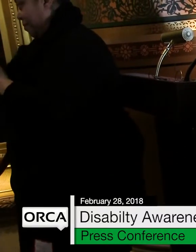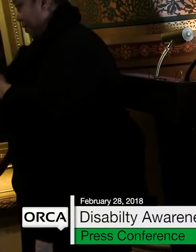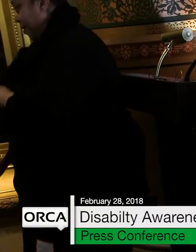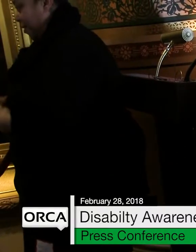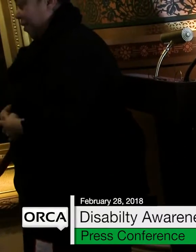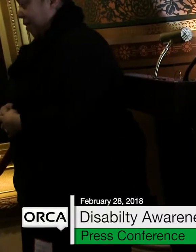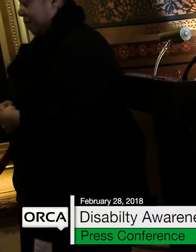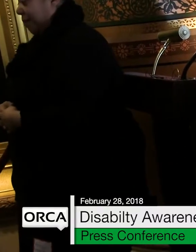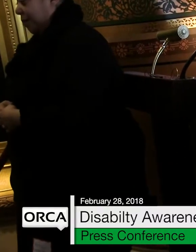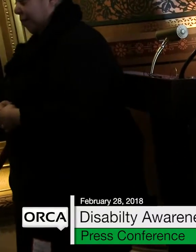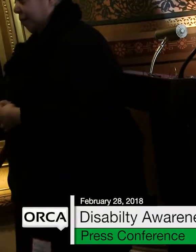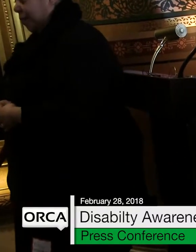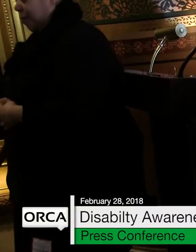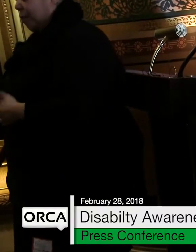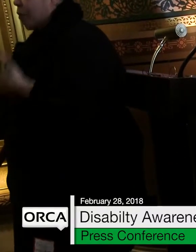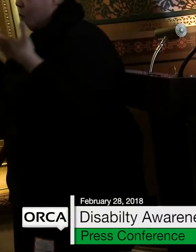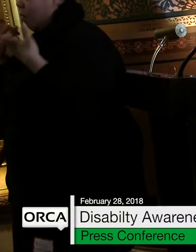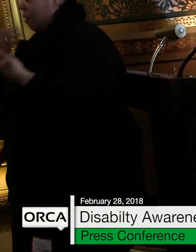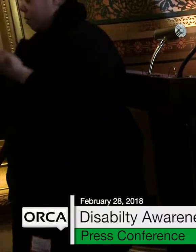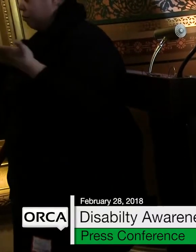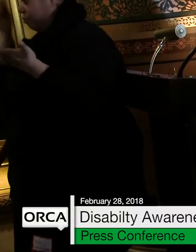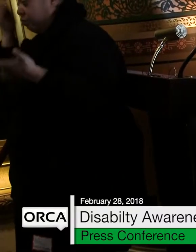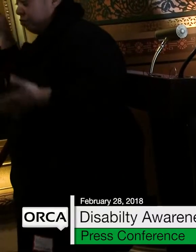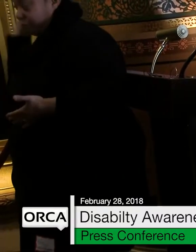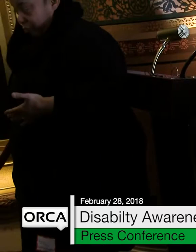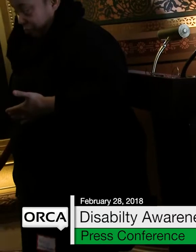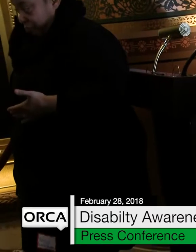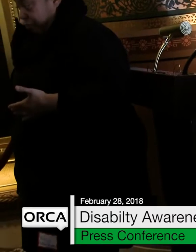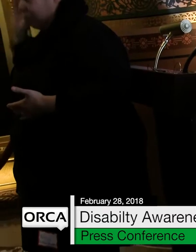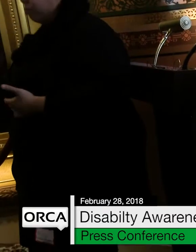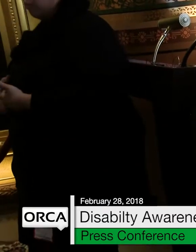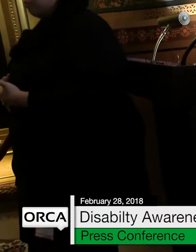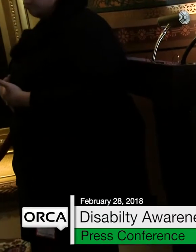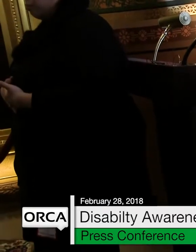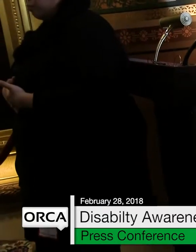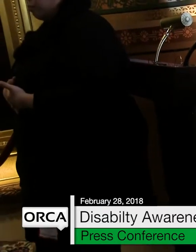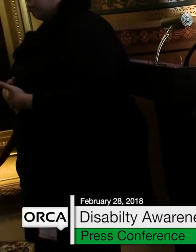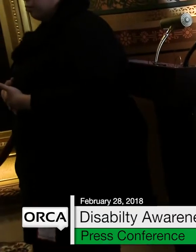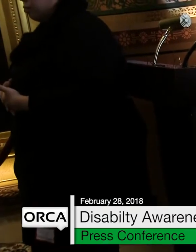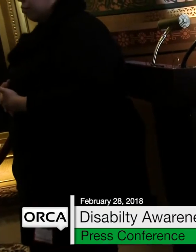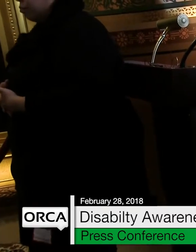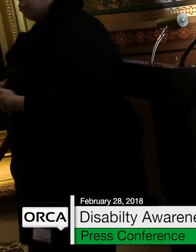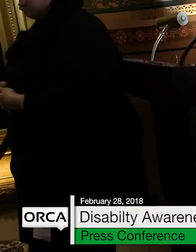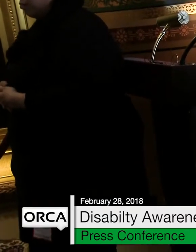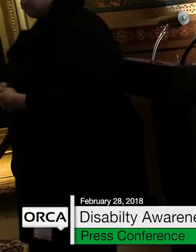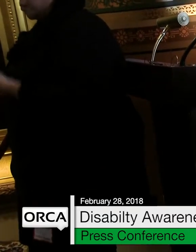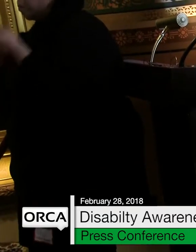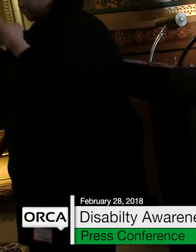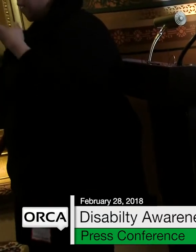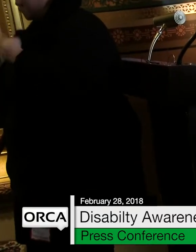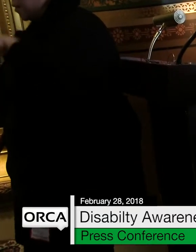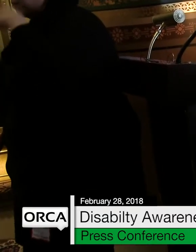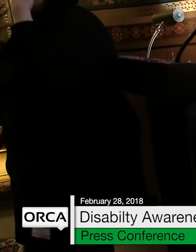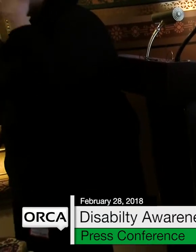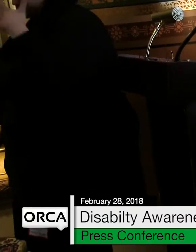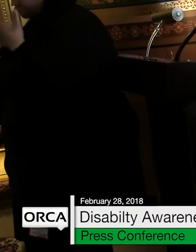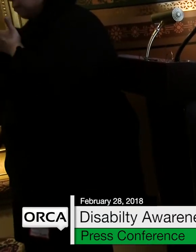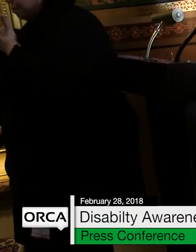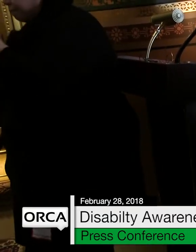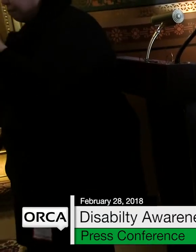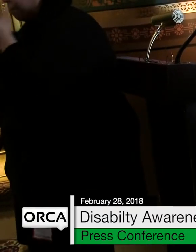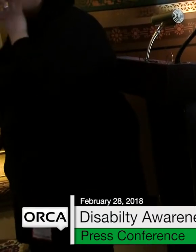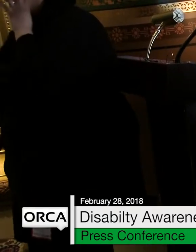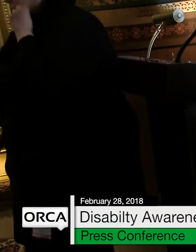experience what those things outside of what is strictly